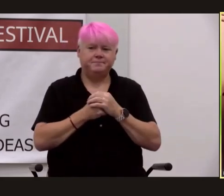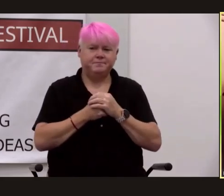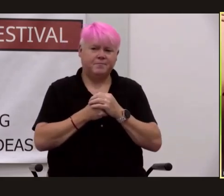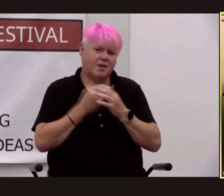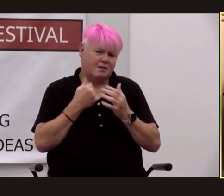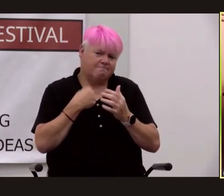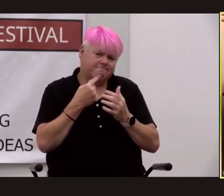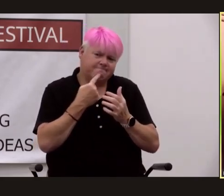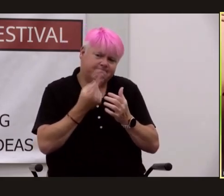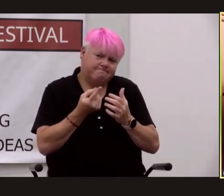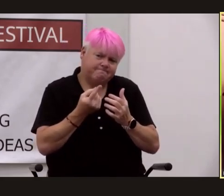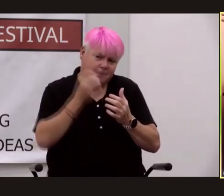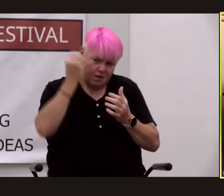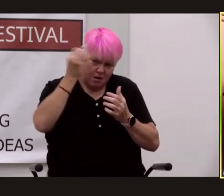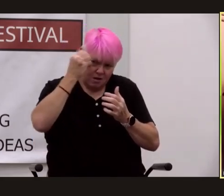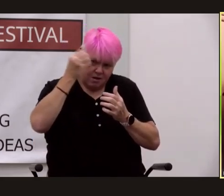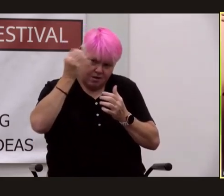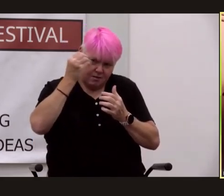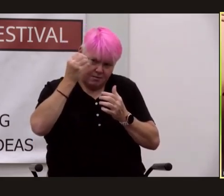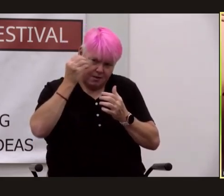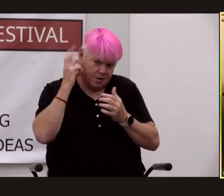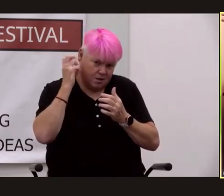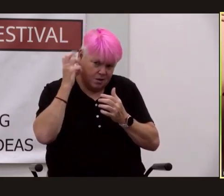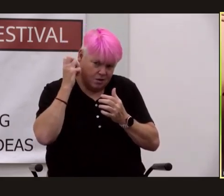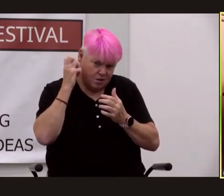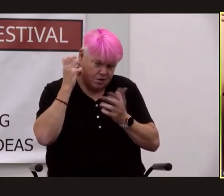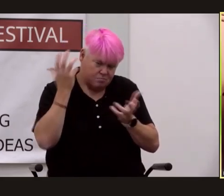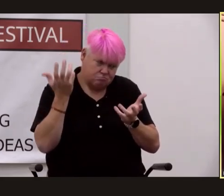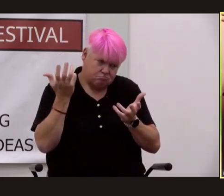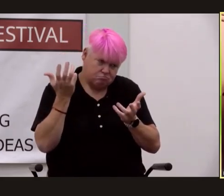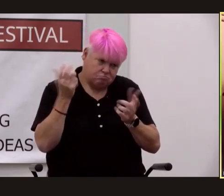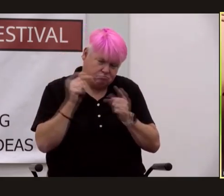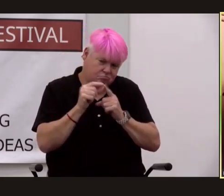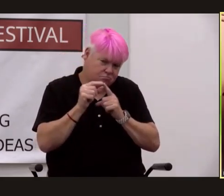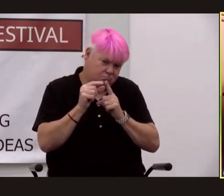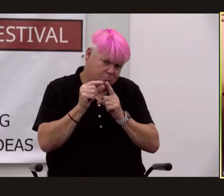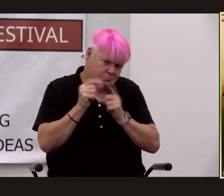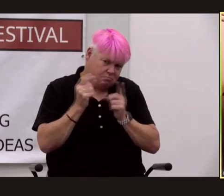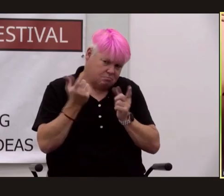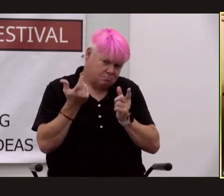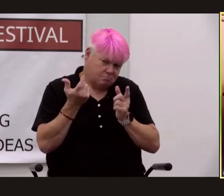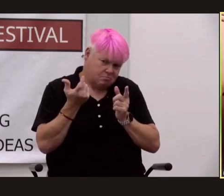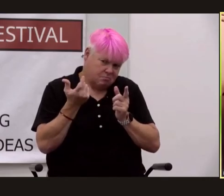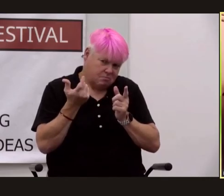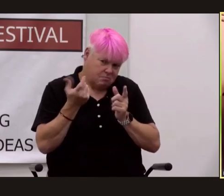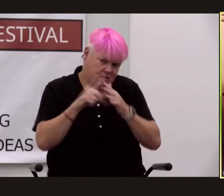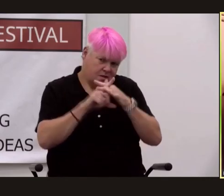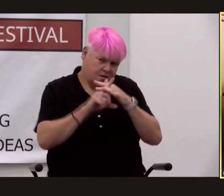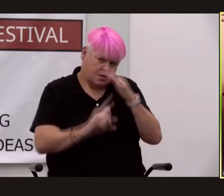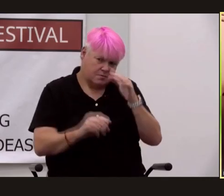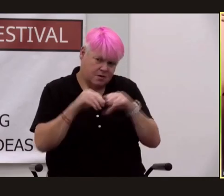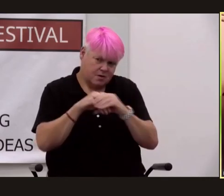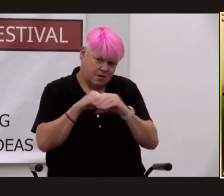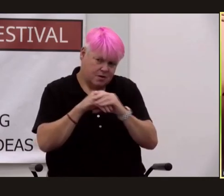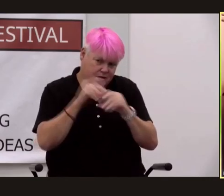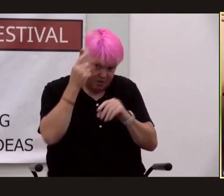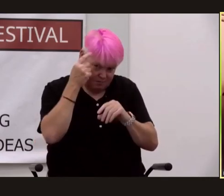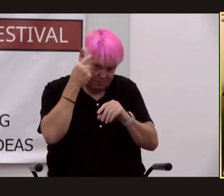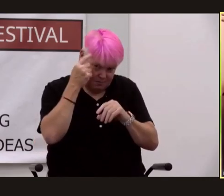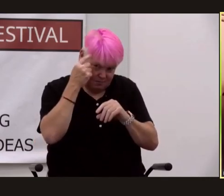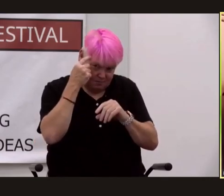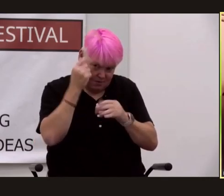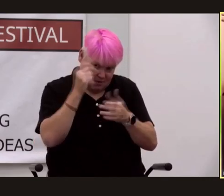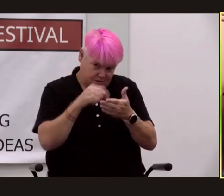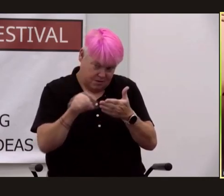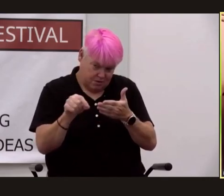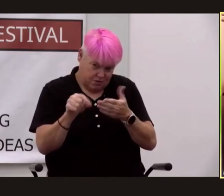not be noted the small gap where an adjective good bad had disappeared under a mental stroke of the captain's